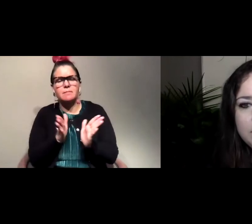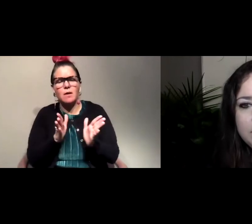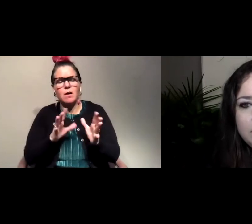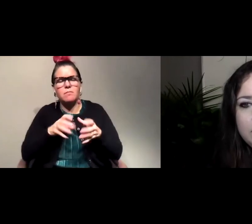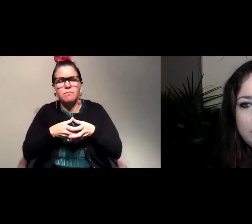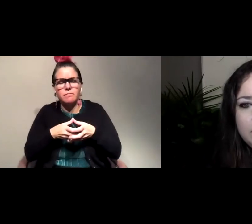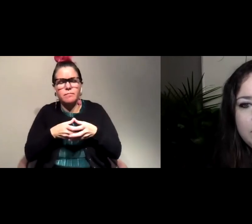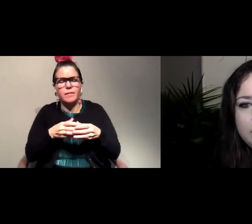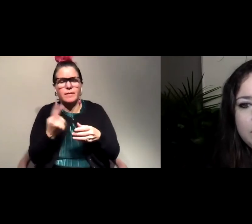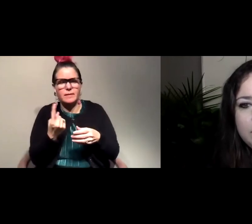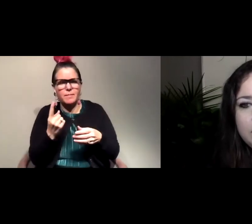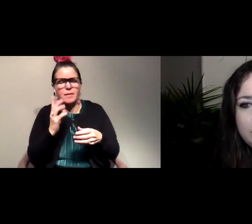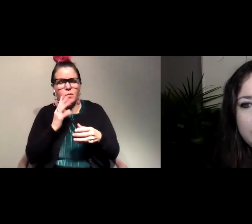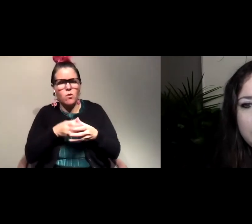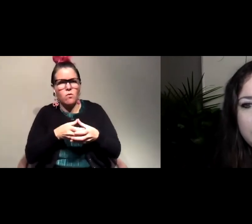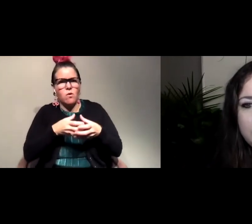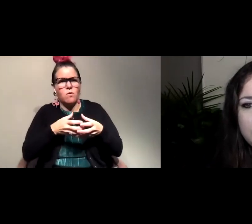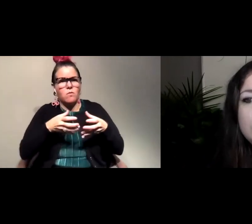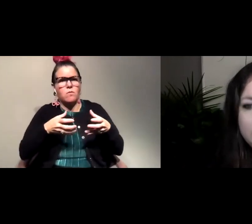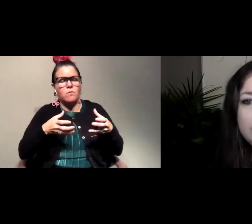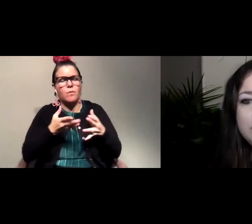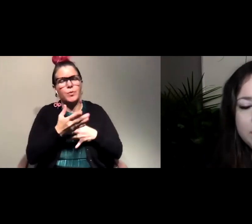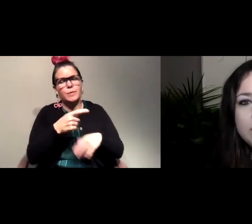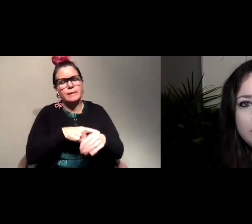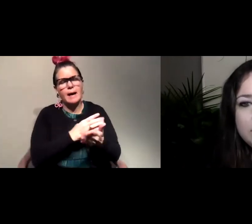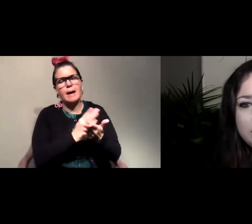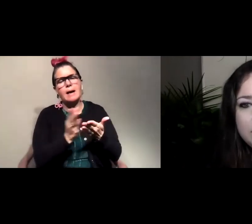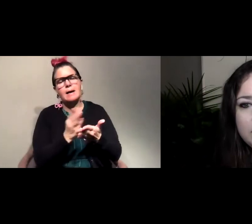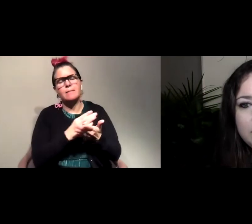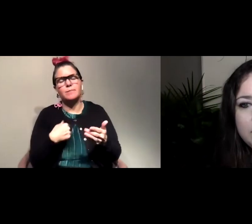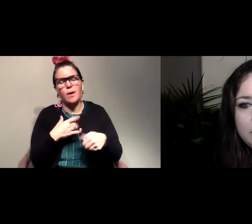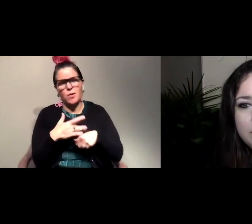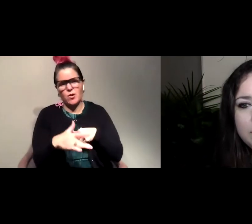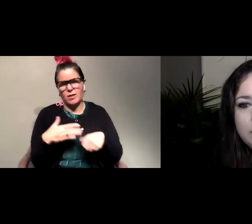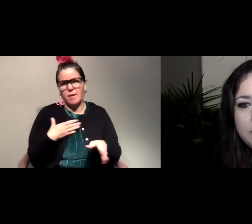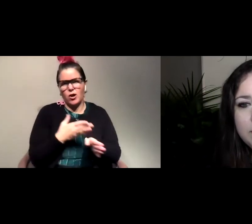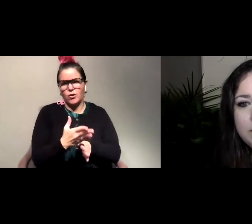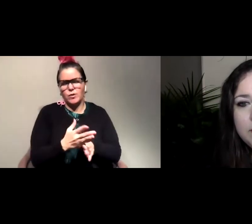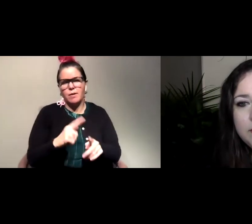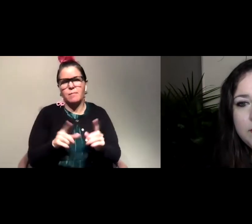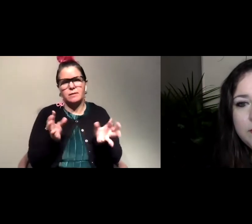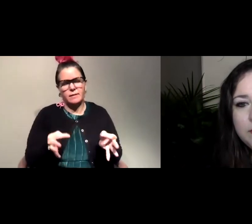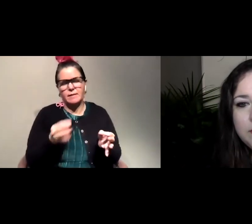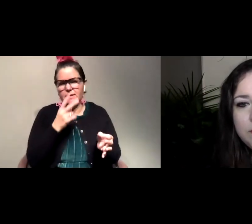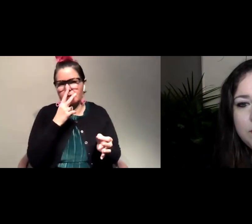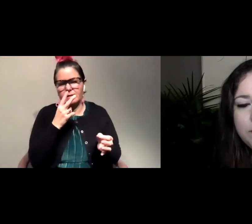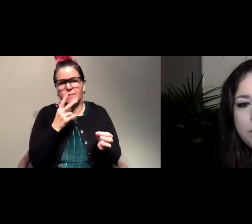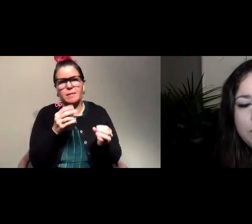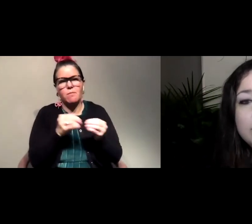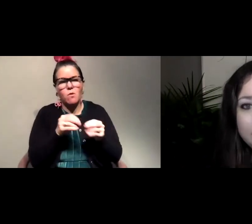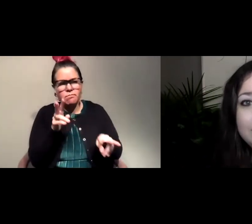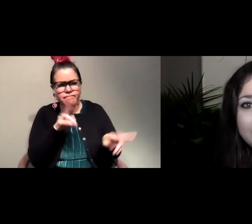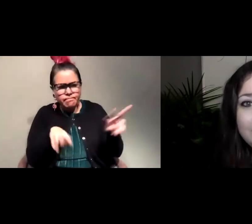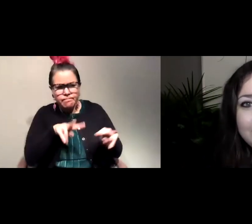something that might grow over time so I'm still pretty early in my career but I can definitely see if we can get like more monitoring going